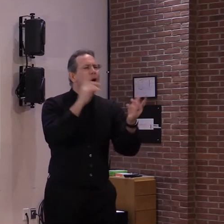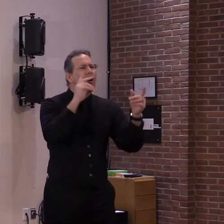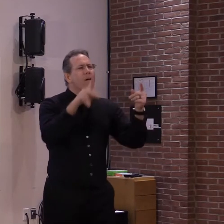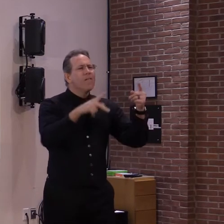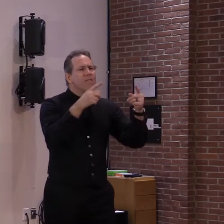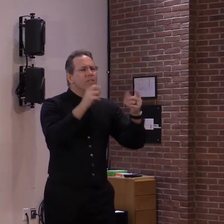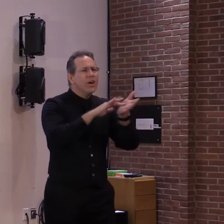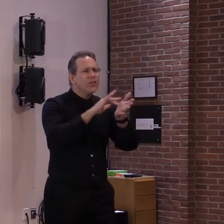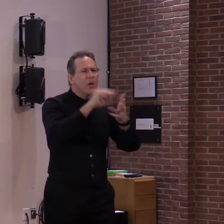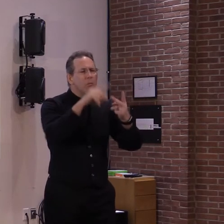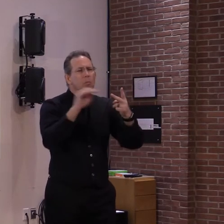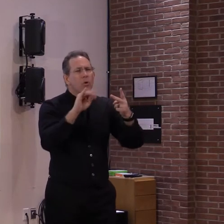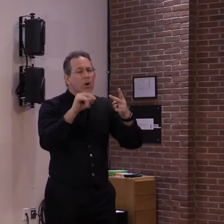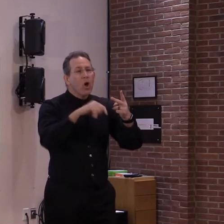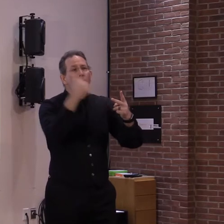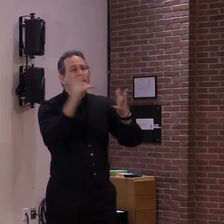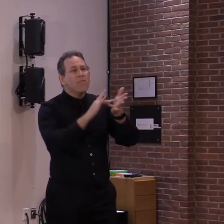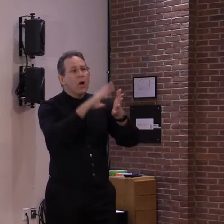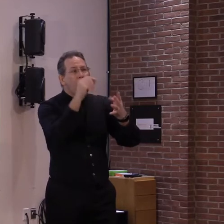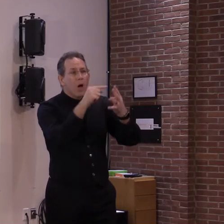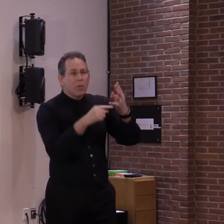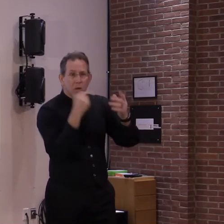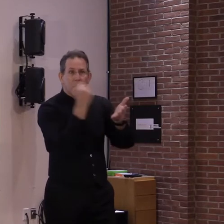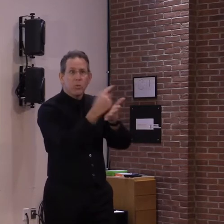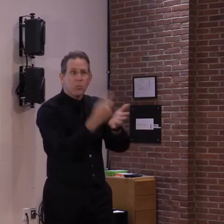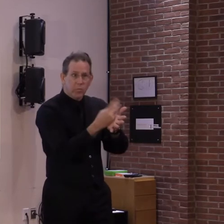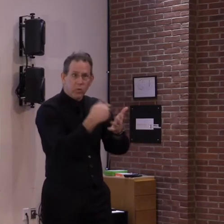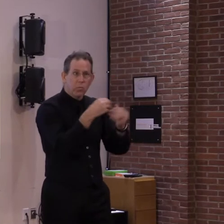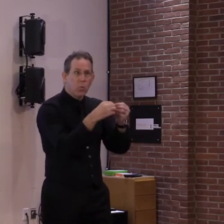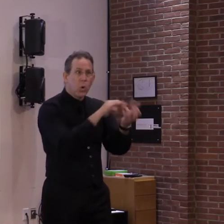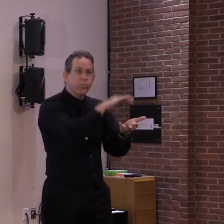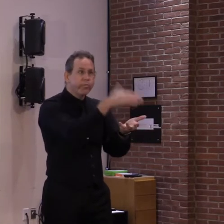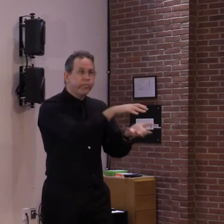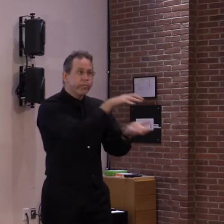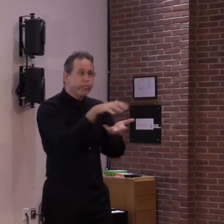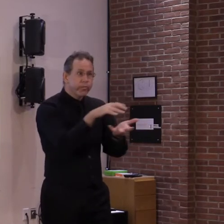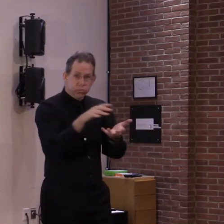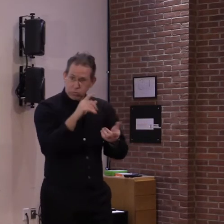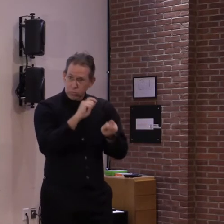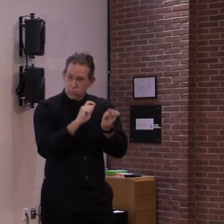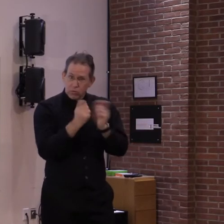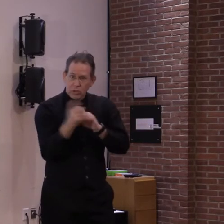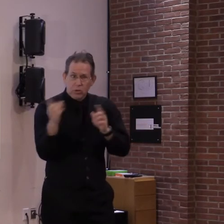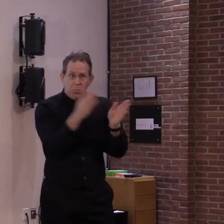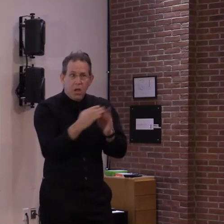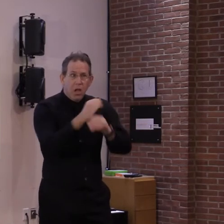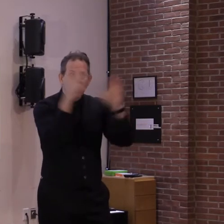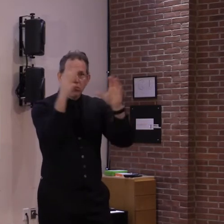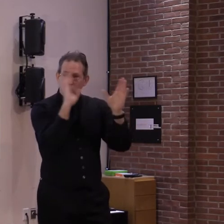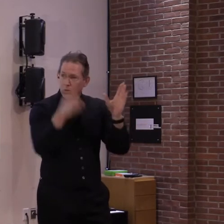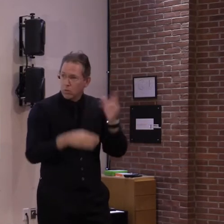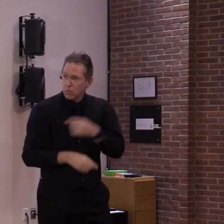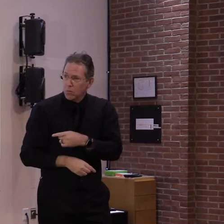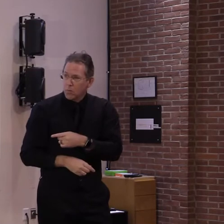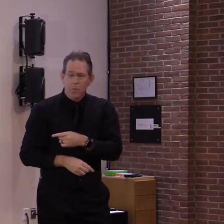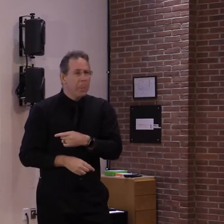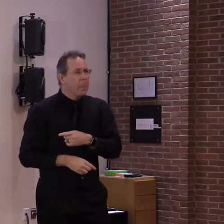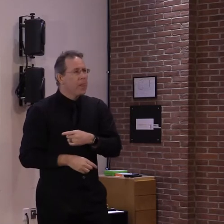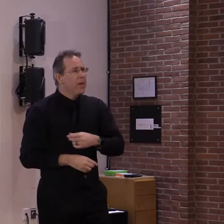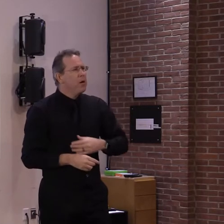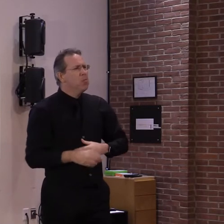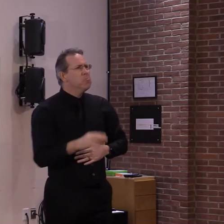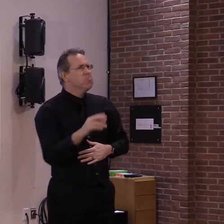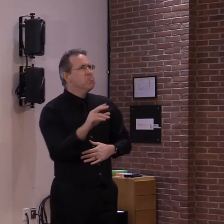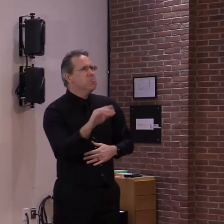would that significantly change your planning and your timeline? Absolutely. And, and frankly, Kat,